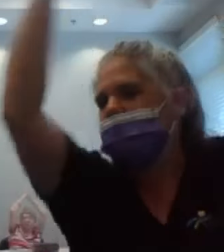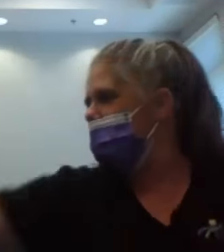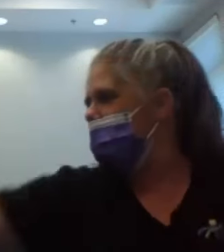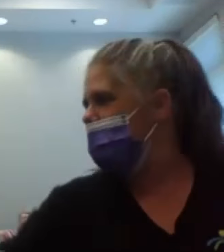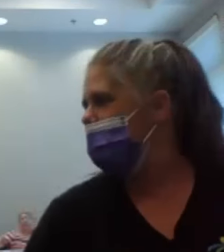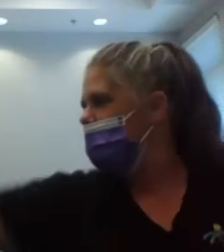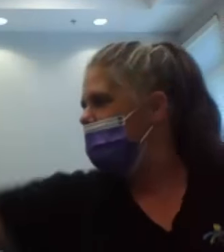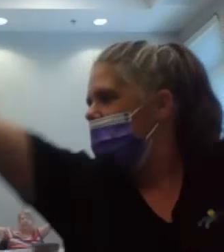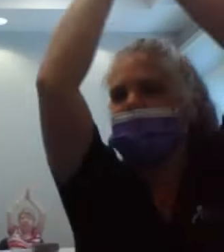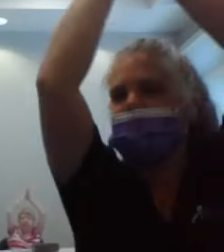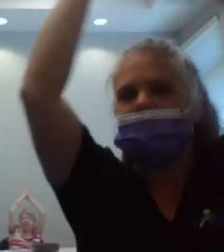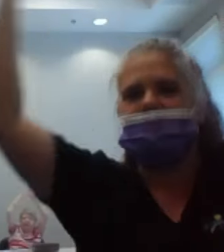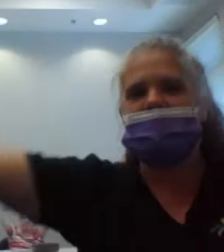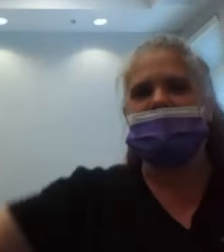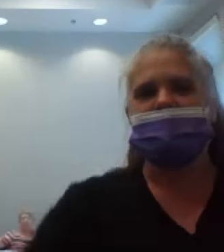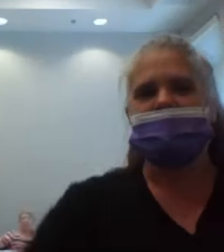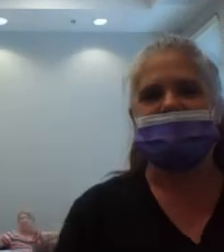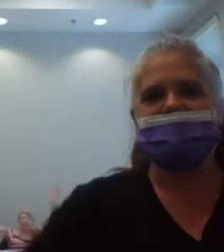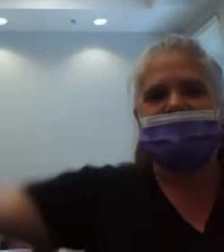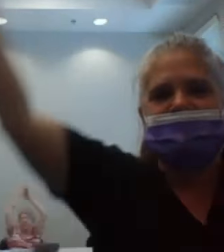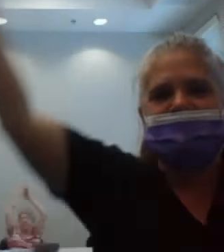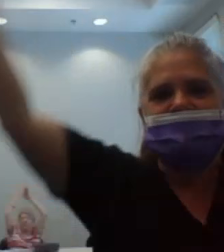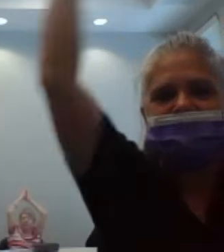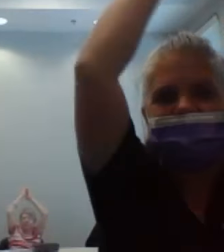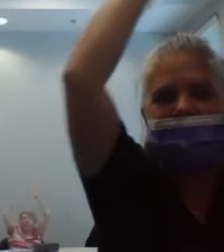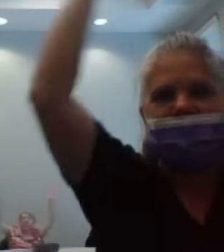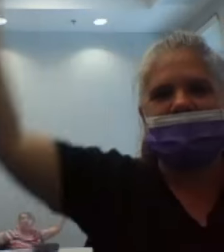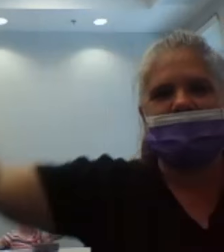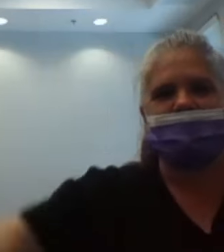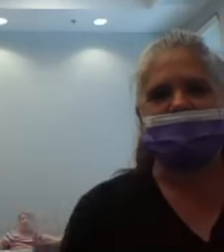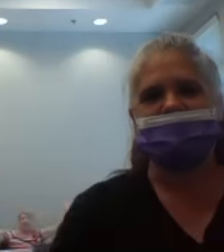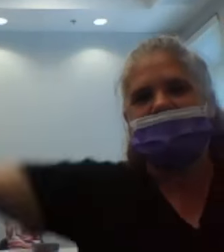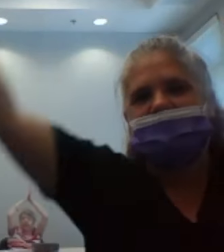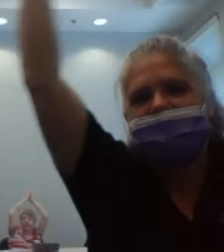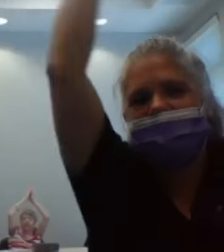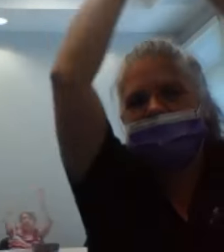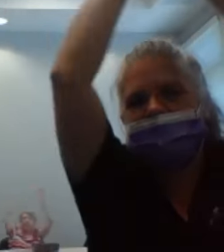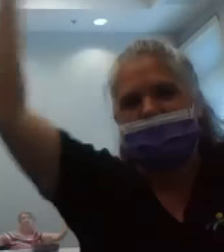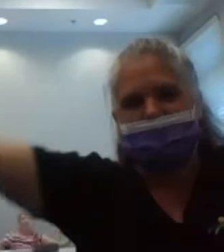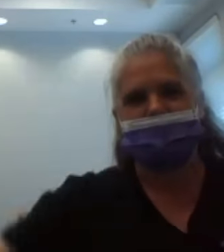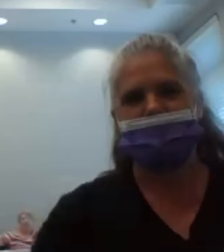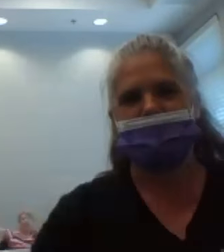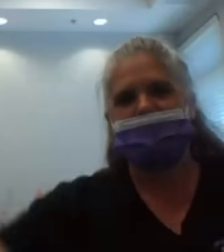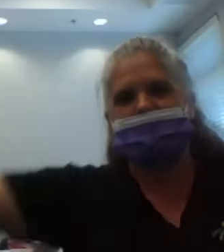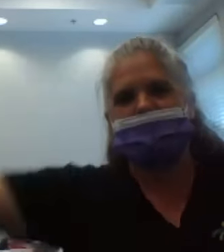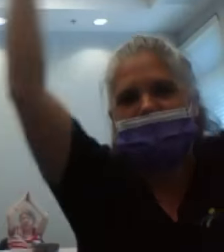4, 5, 6, 7,